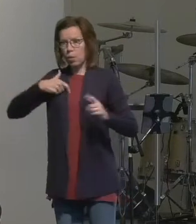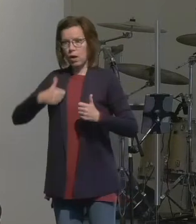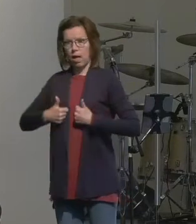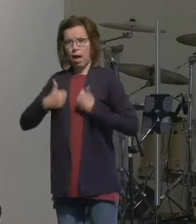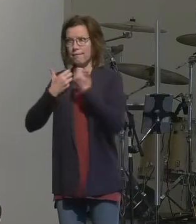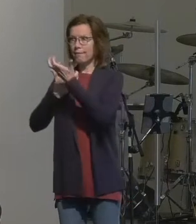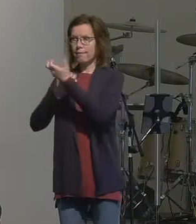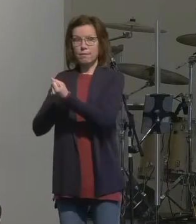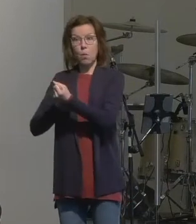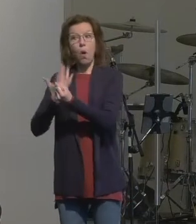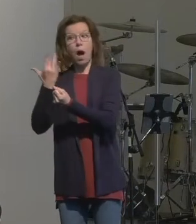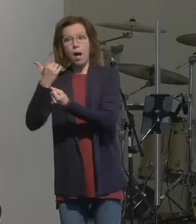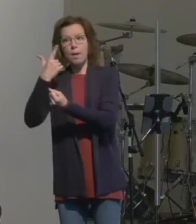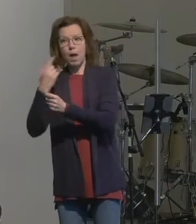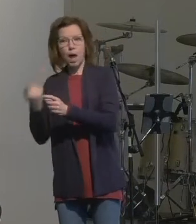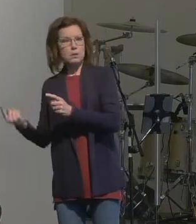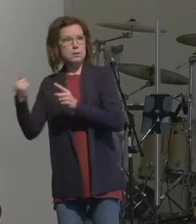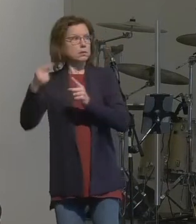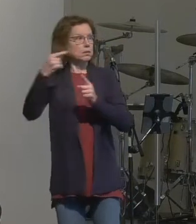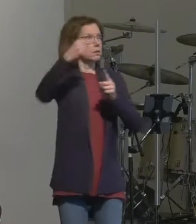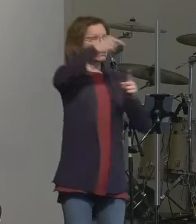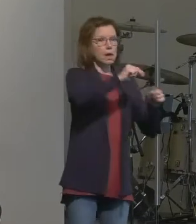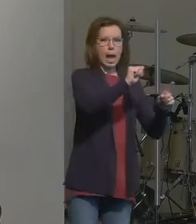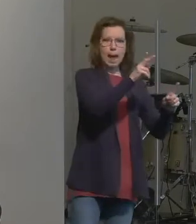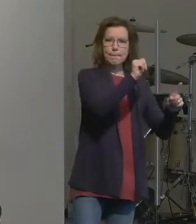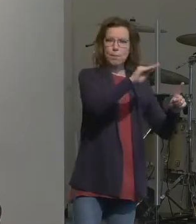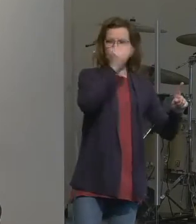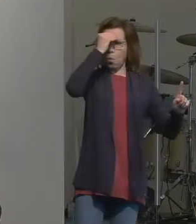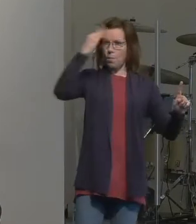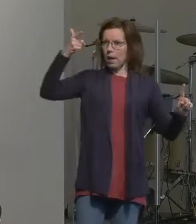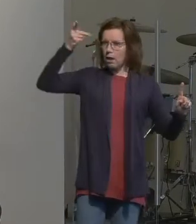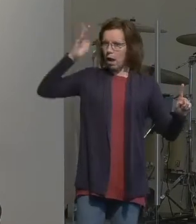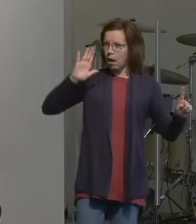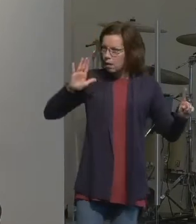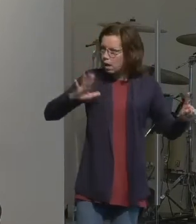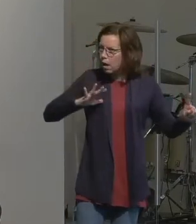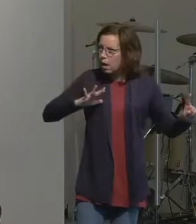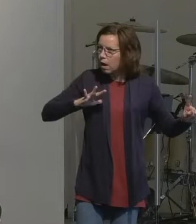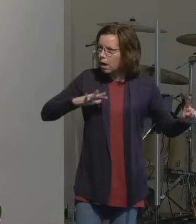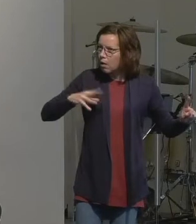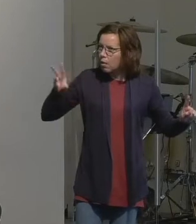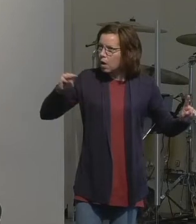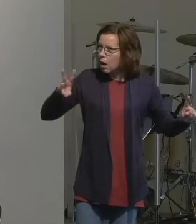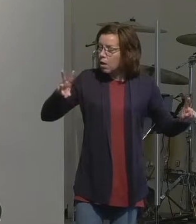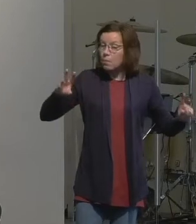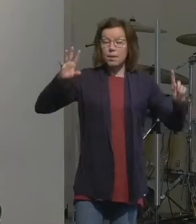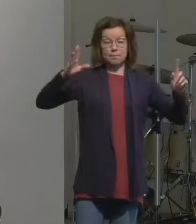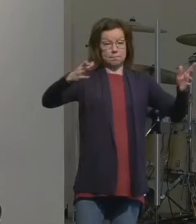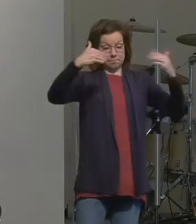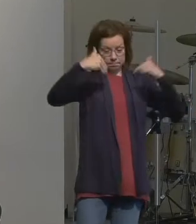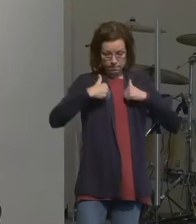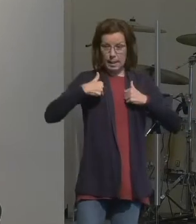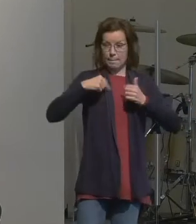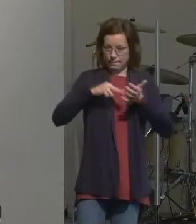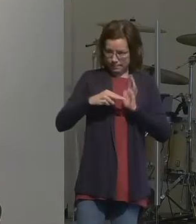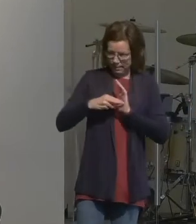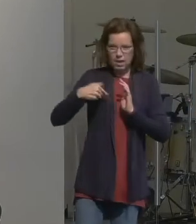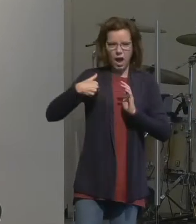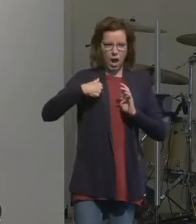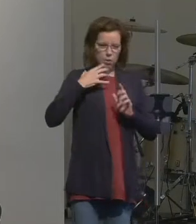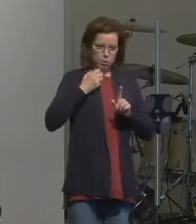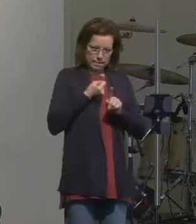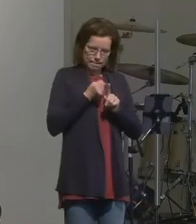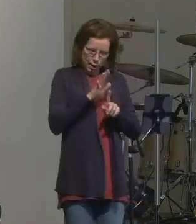but for us what does that mean it means that I'm going to do some things in your life so that you can be a light